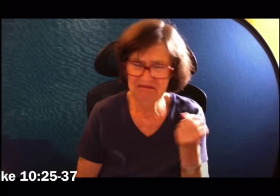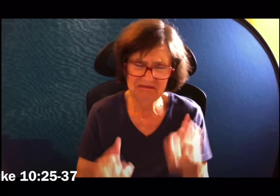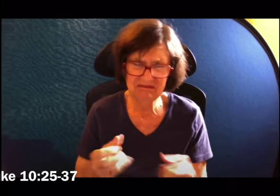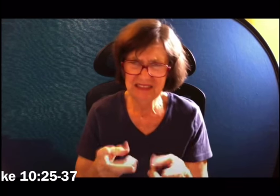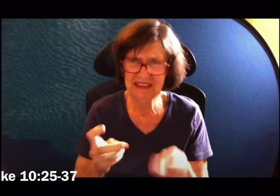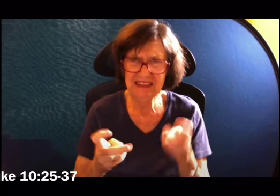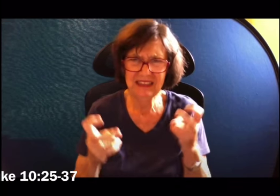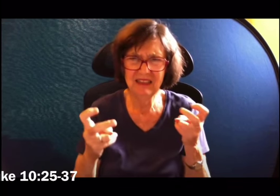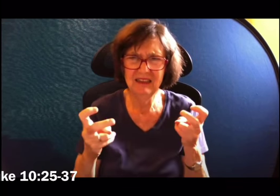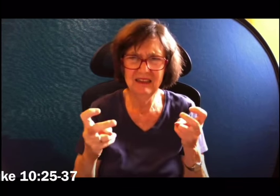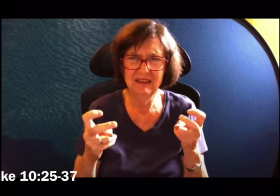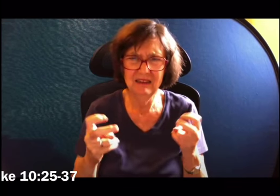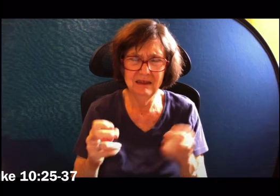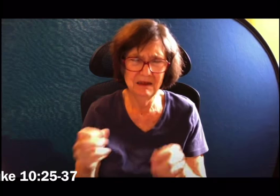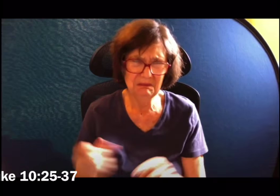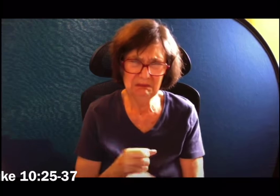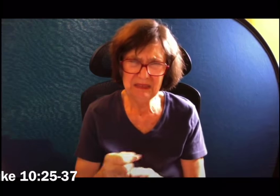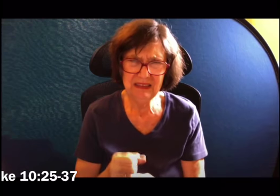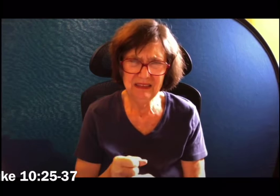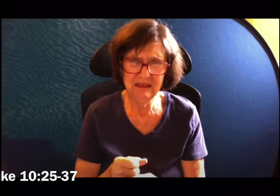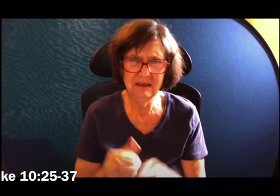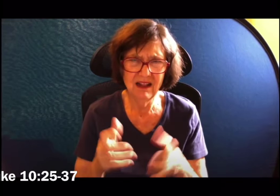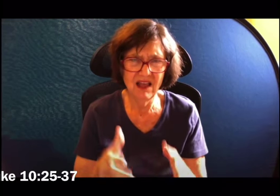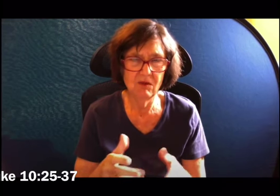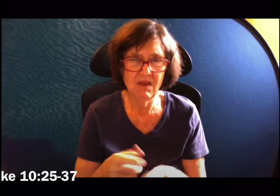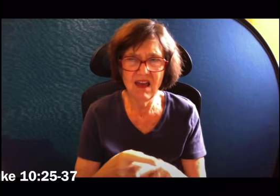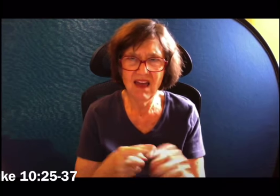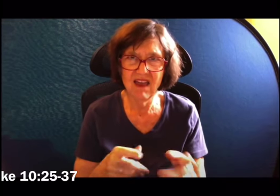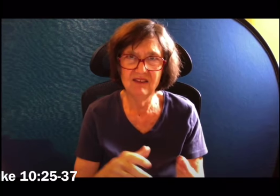They stripped him and beat him and went off leaving him half dead.